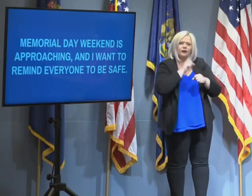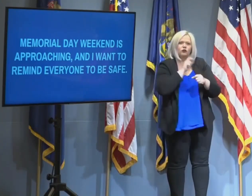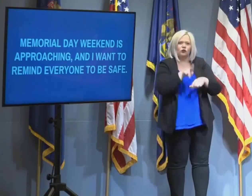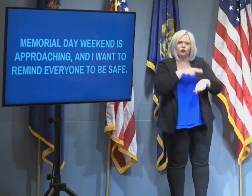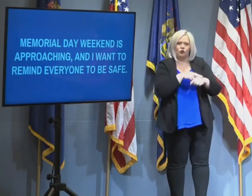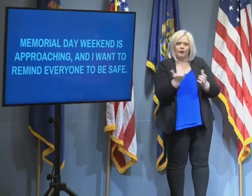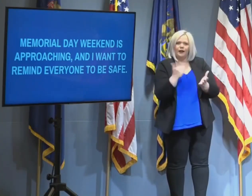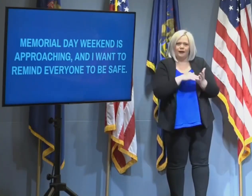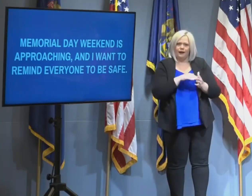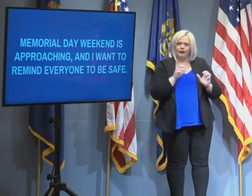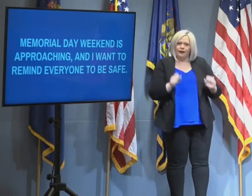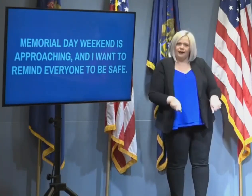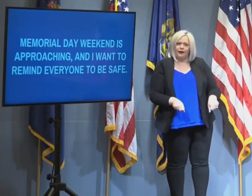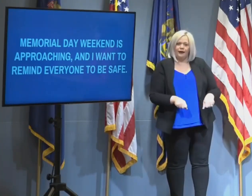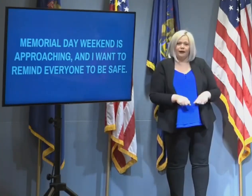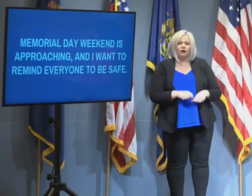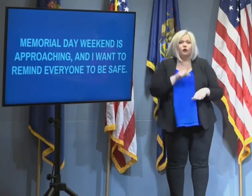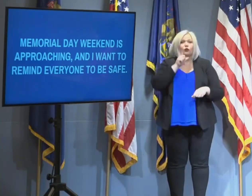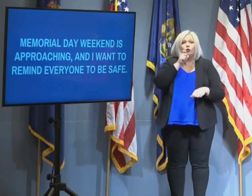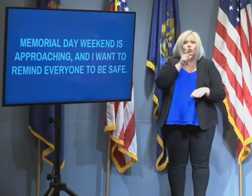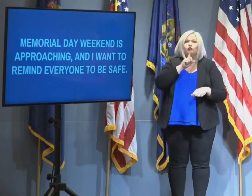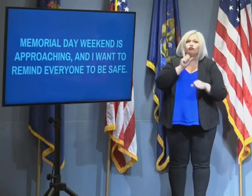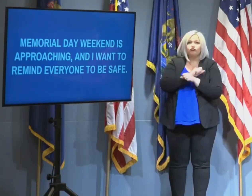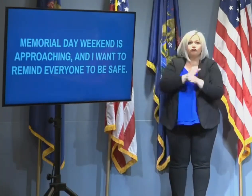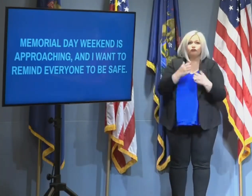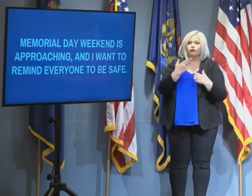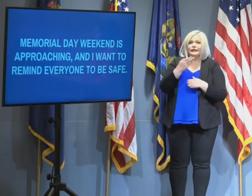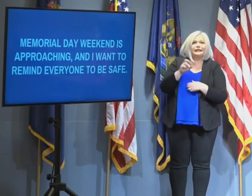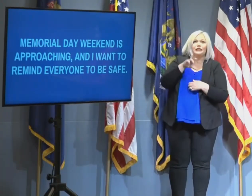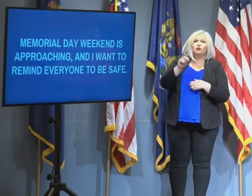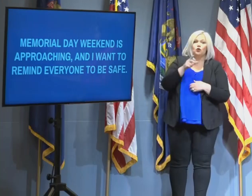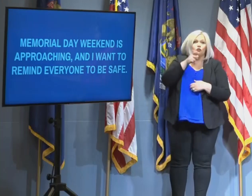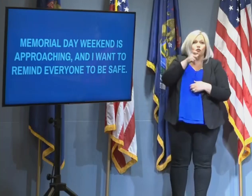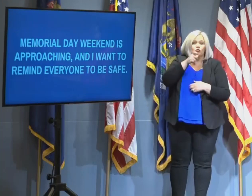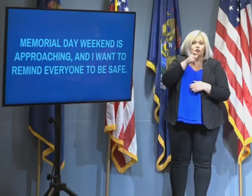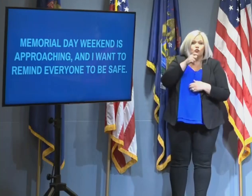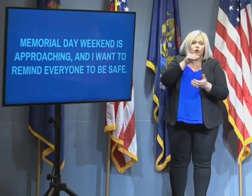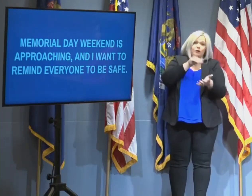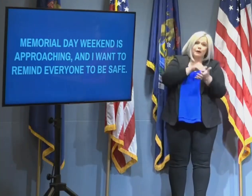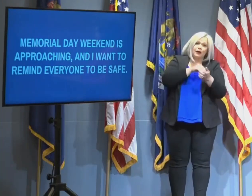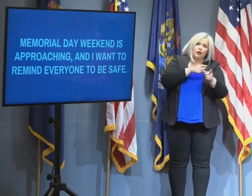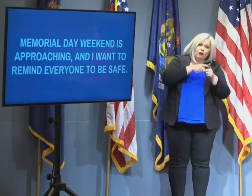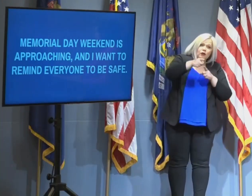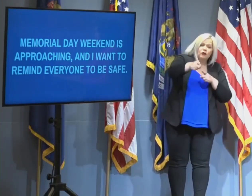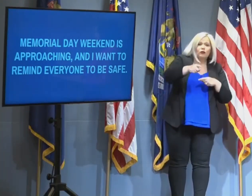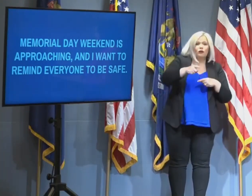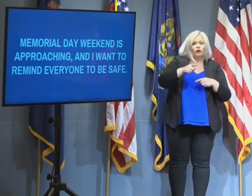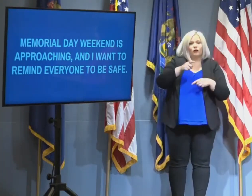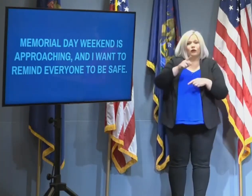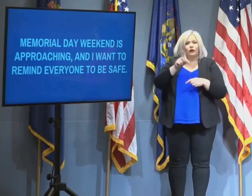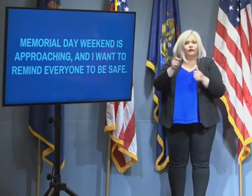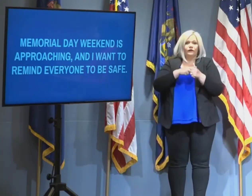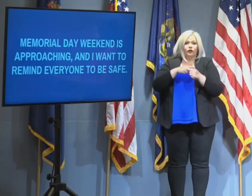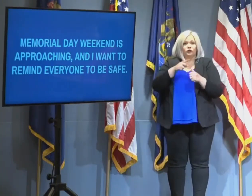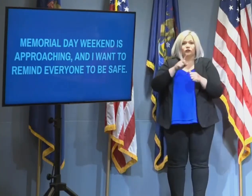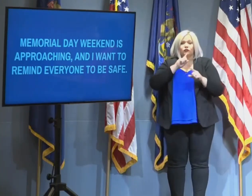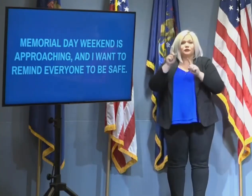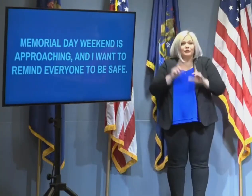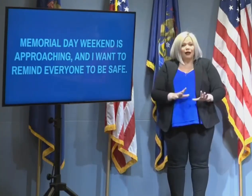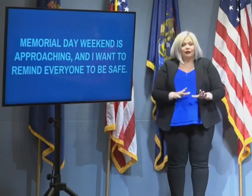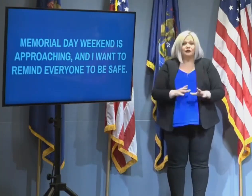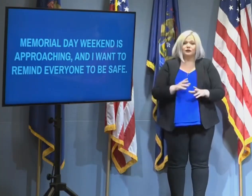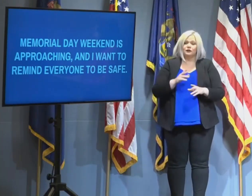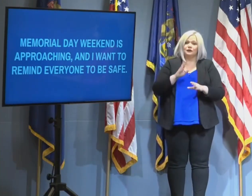The real heroes of this crisis are our medical workers, our first responders, sanitation workers, our daycare providers,